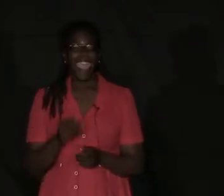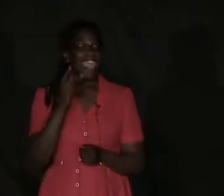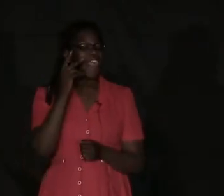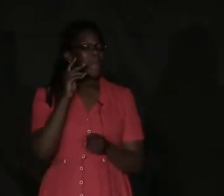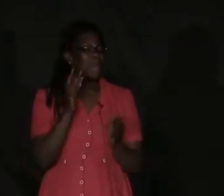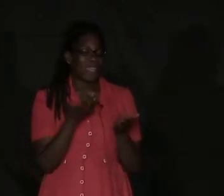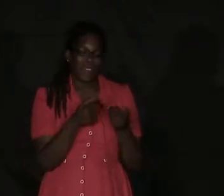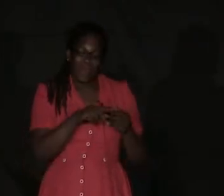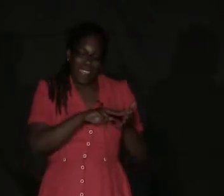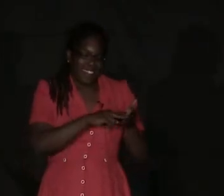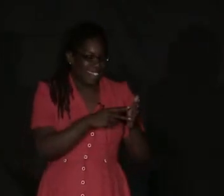What you meant.